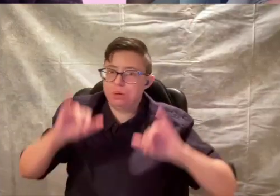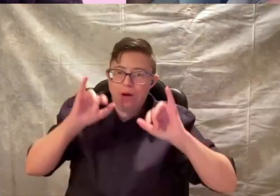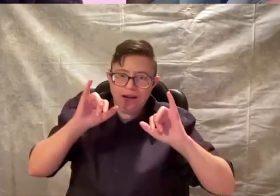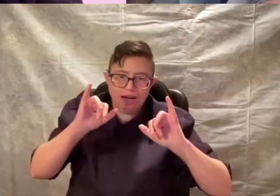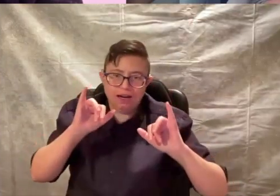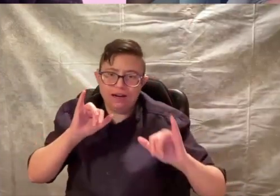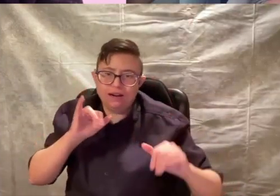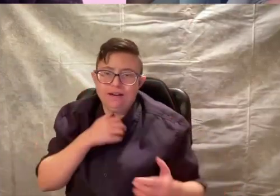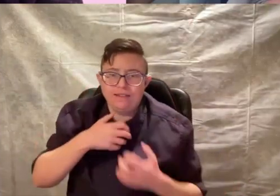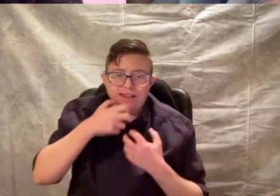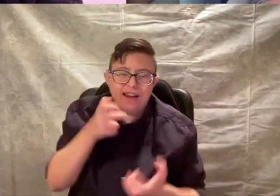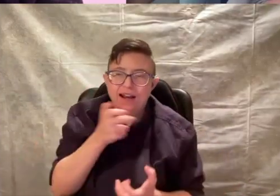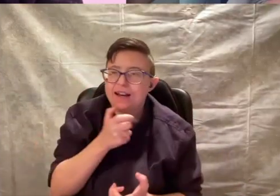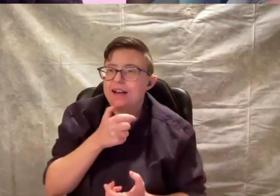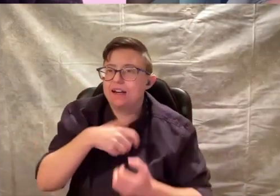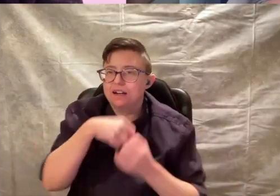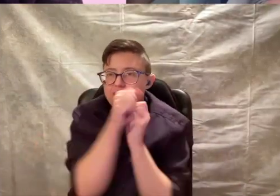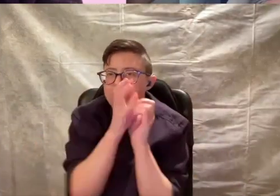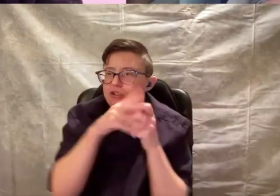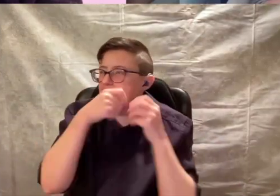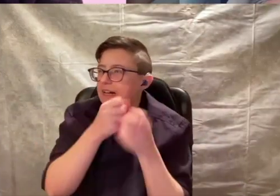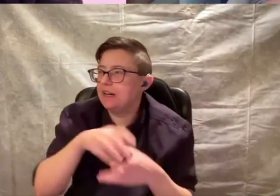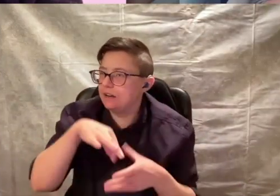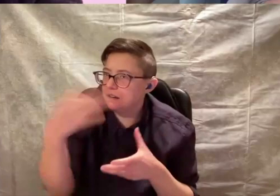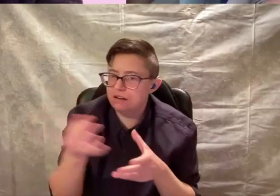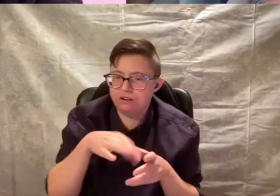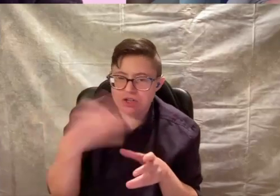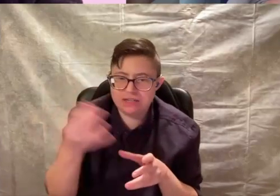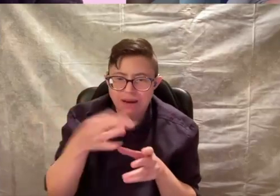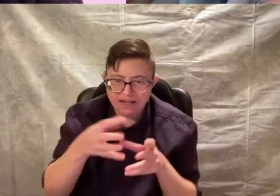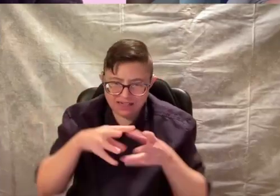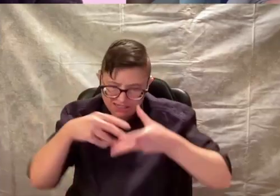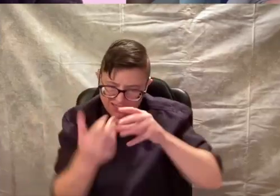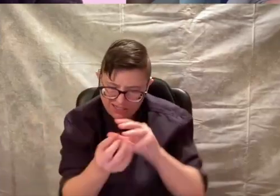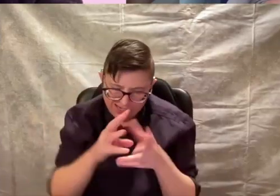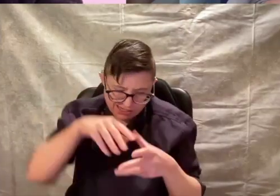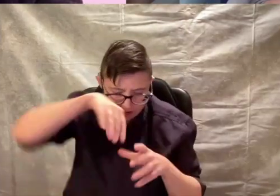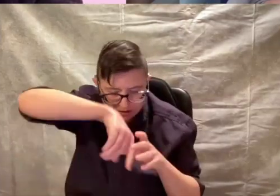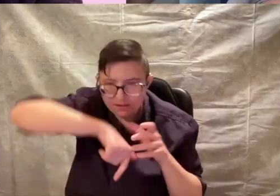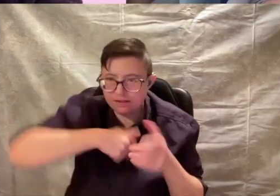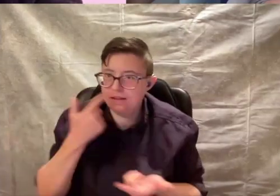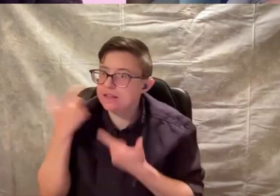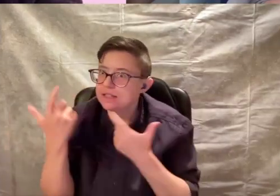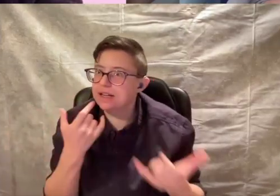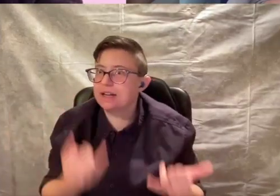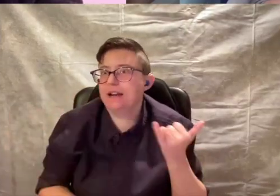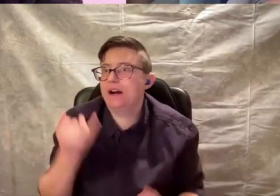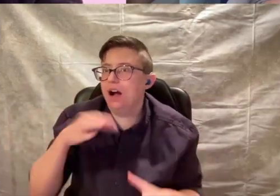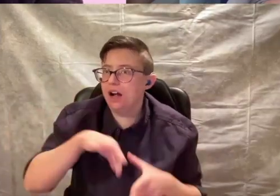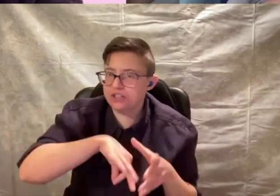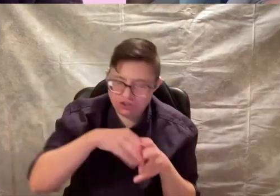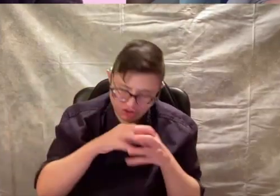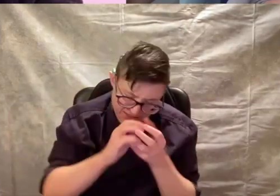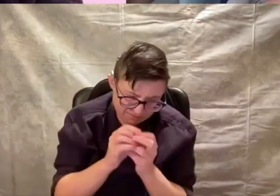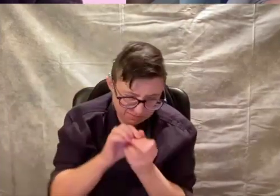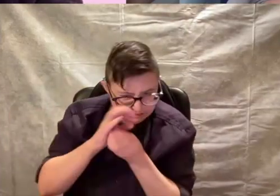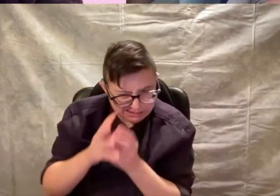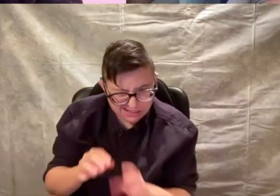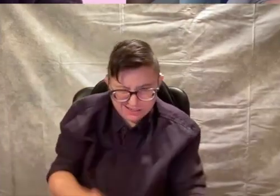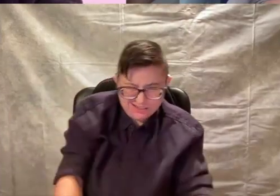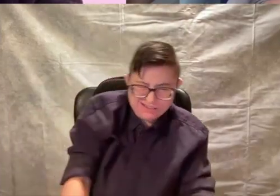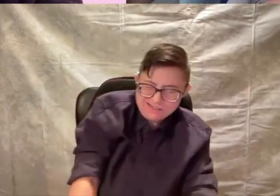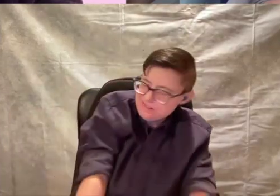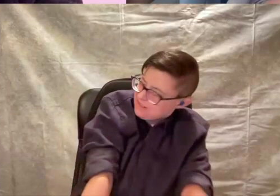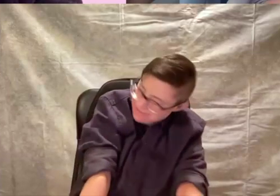Beware the cackling, crackling, crisp packets. Seeking the last crisp.